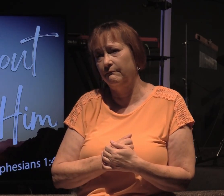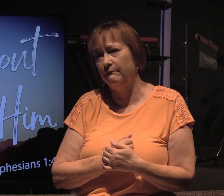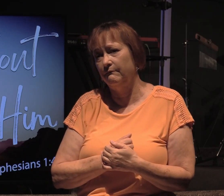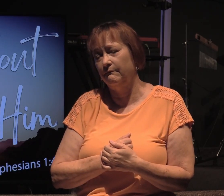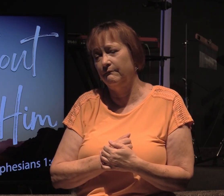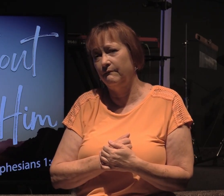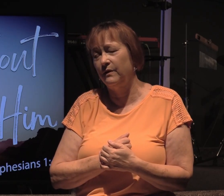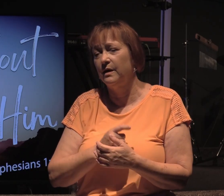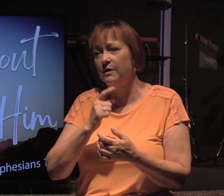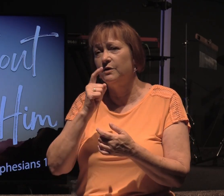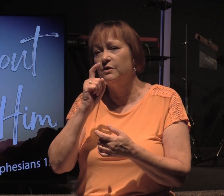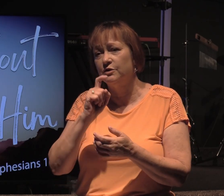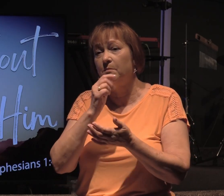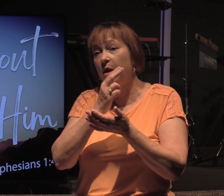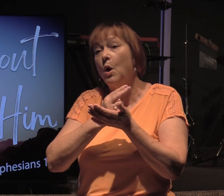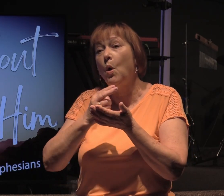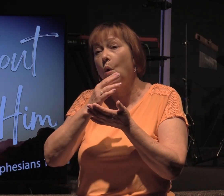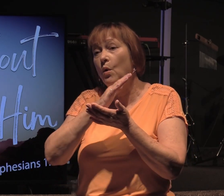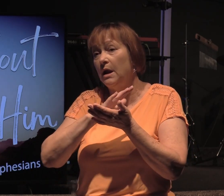We should be holy